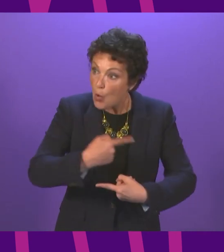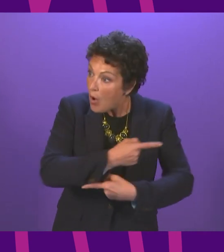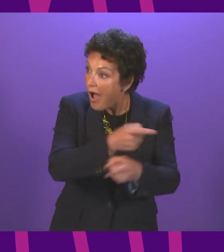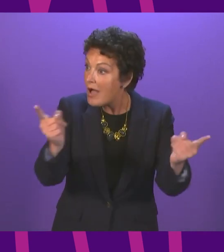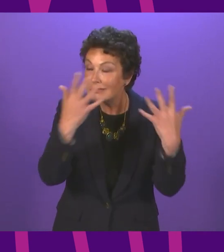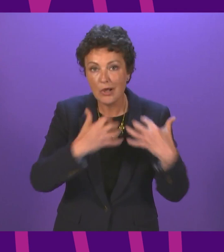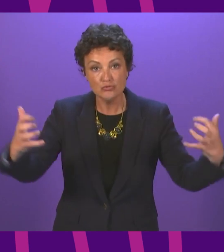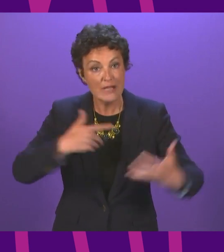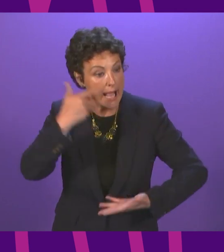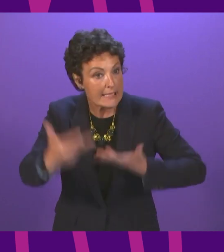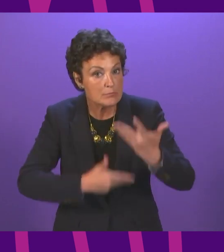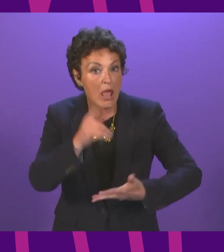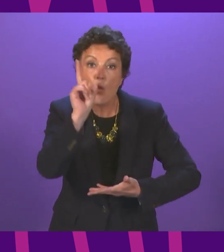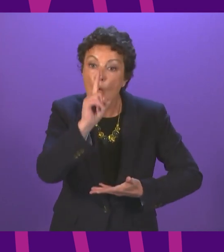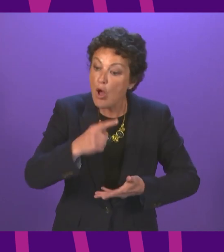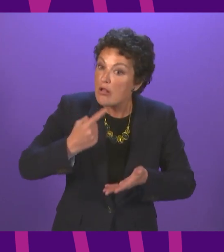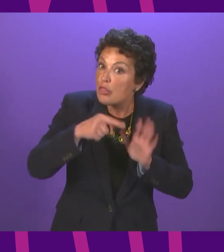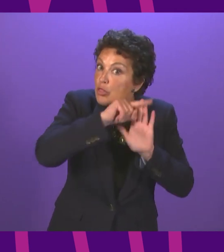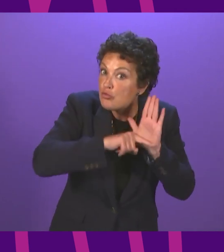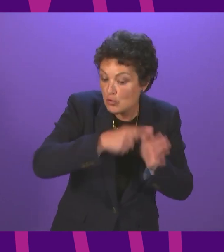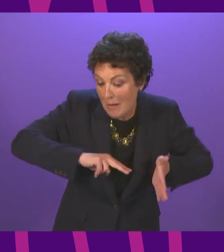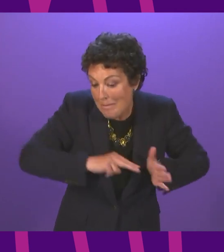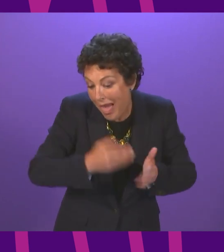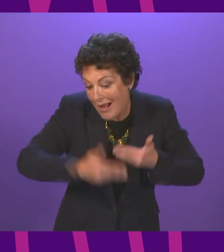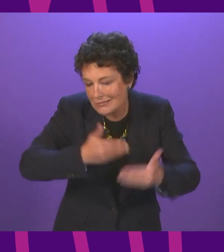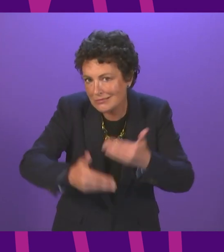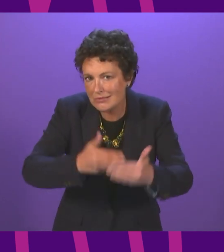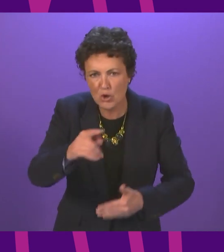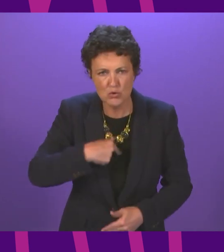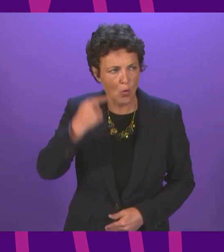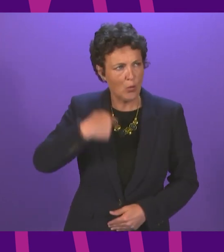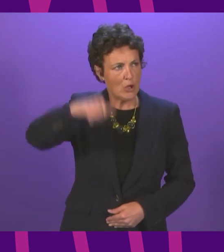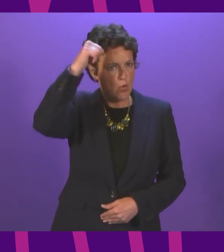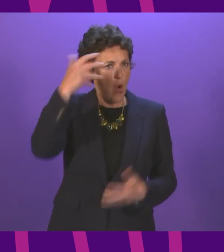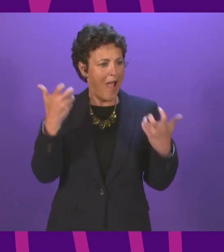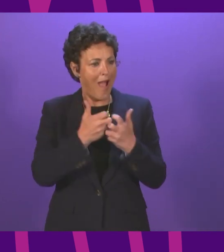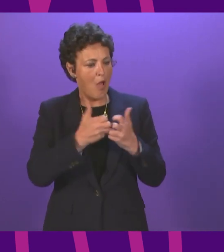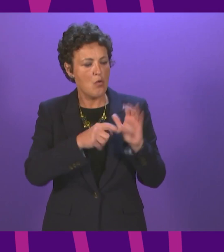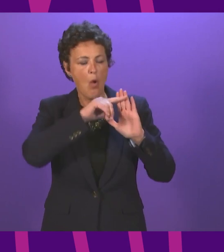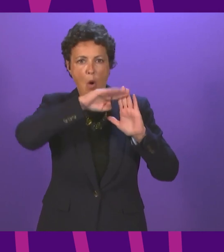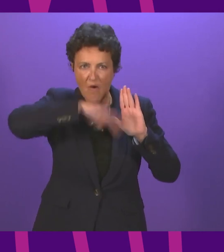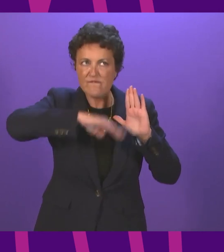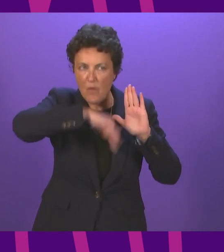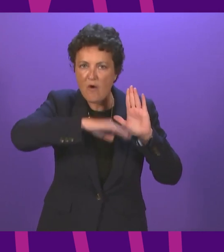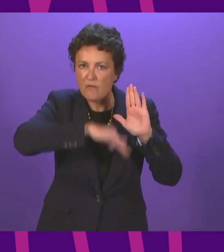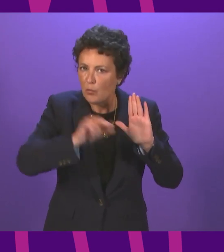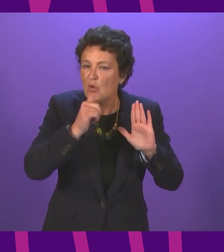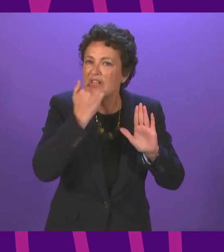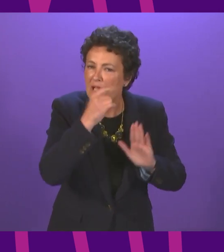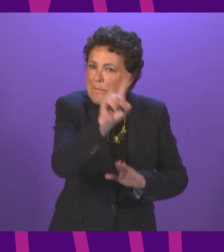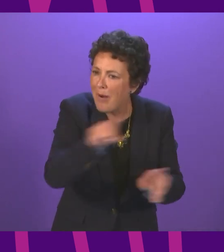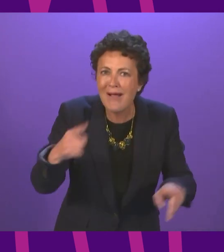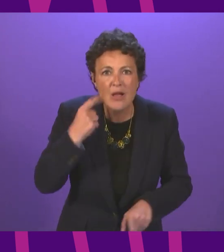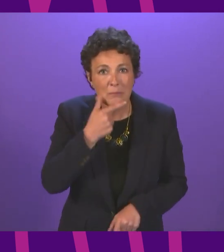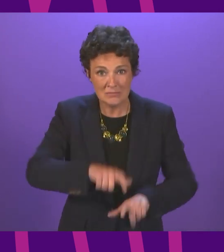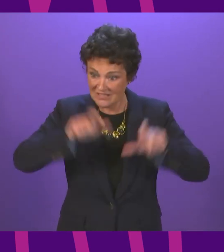a route map out of restrictions. So on one hand, we know how we get out of the restrictions of Covid-19, but young people